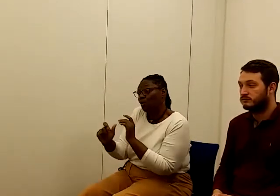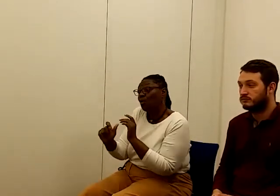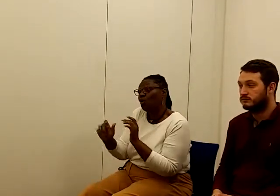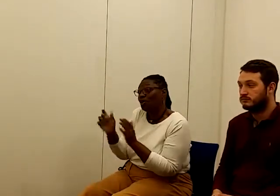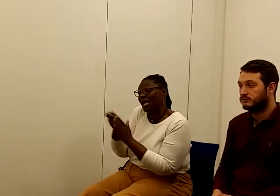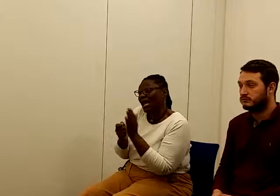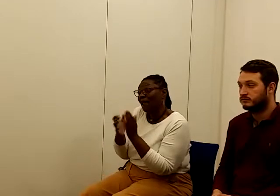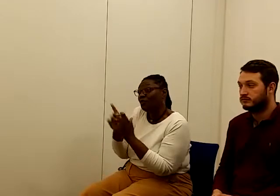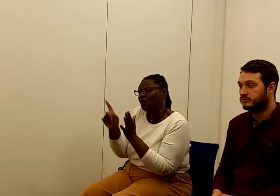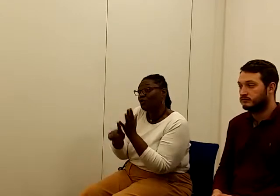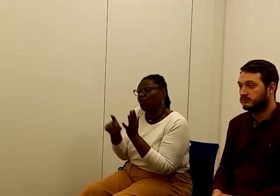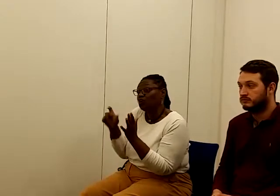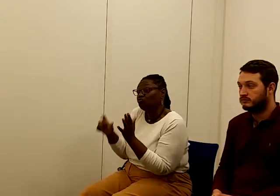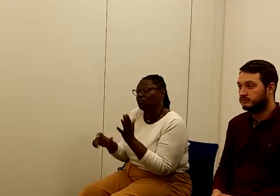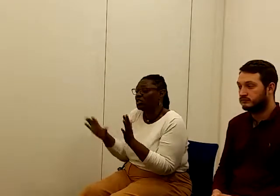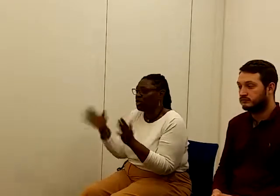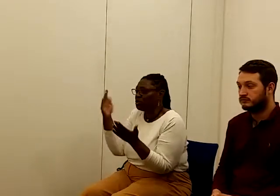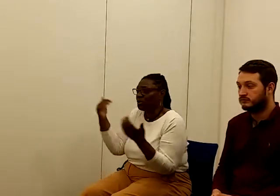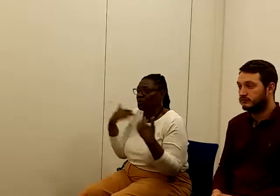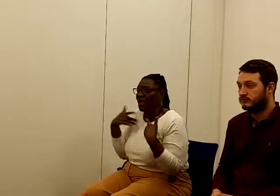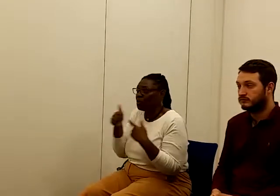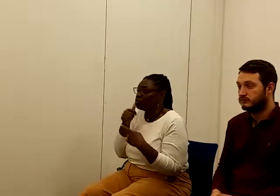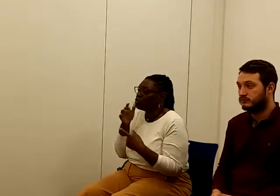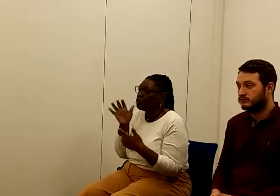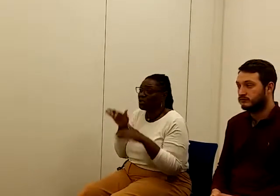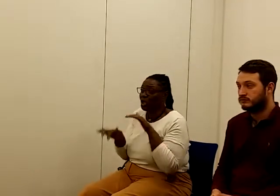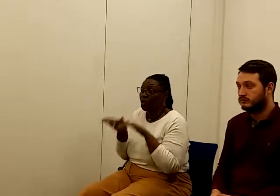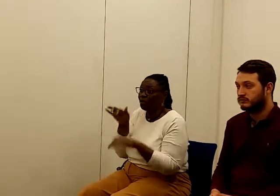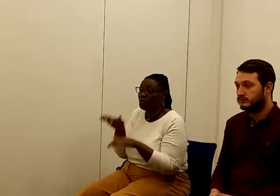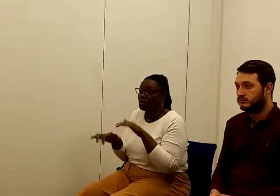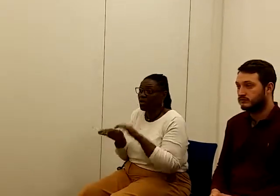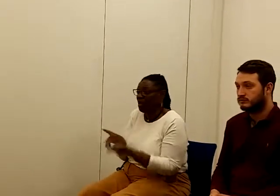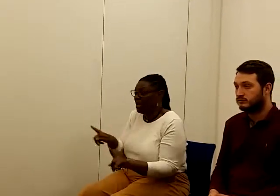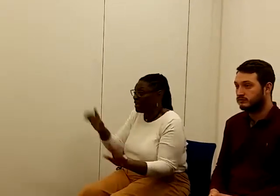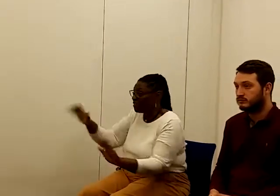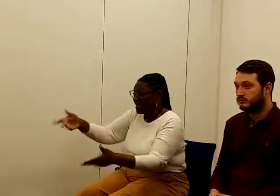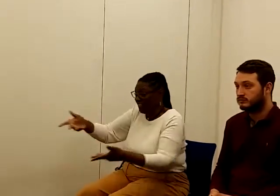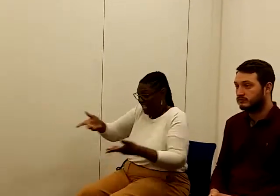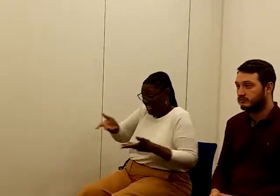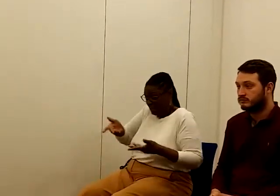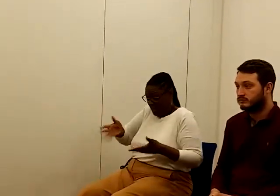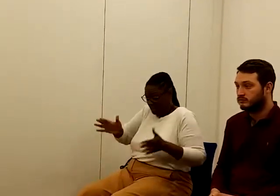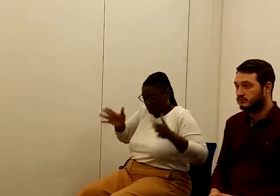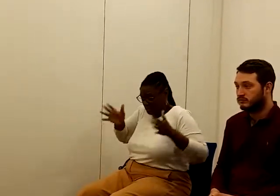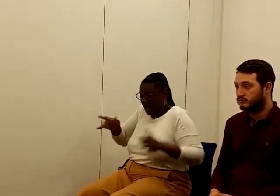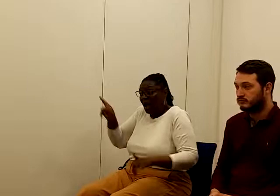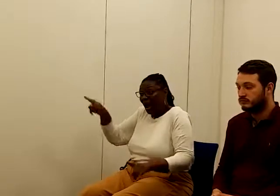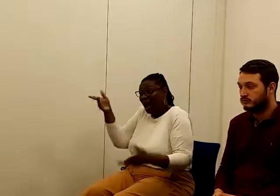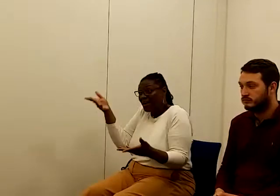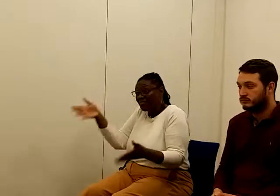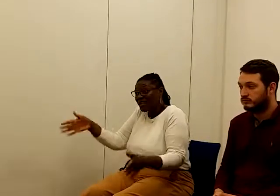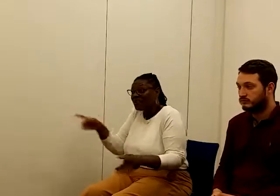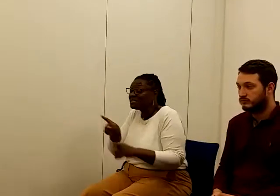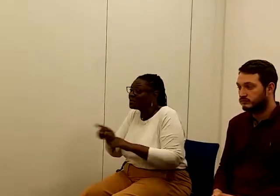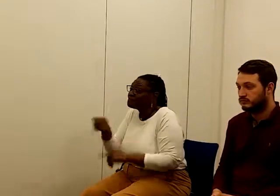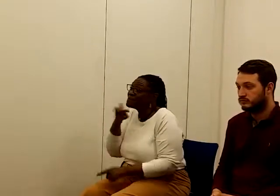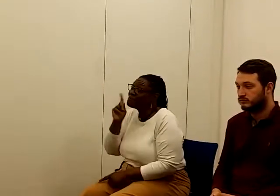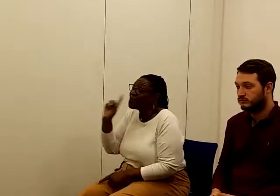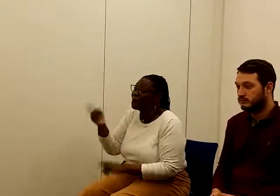Universal Credit wouldn't know how to use a computer if one was given to them. Now, people being sanctioned are not